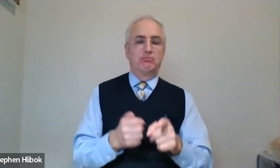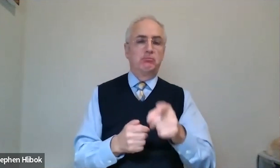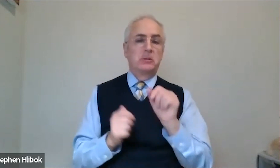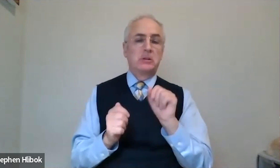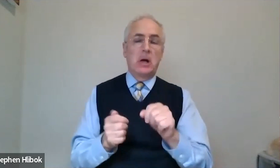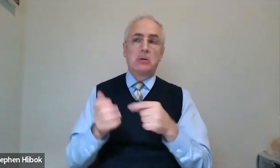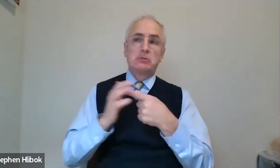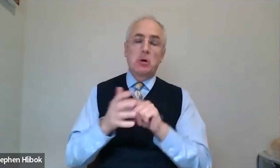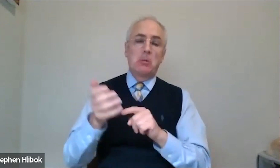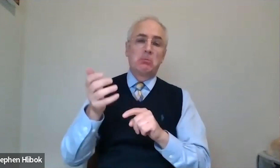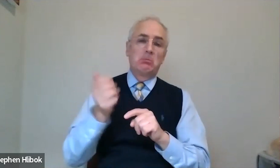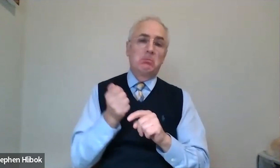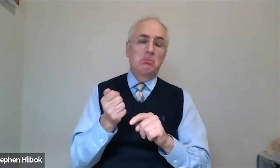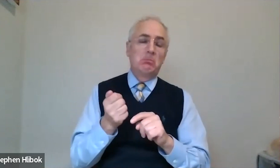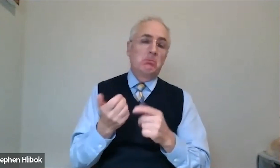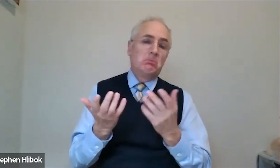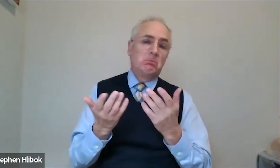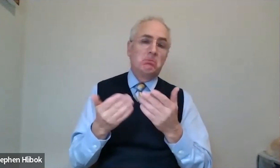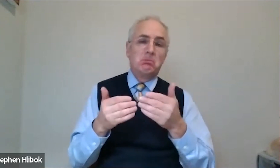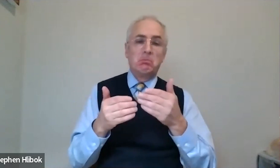account, it's called a distribution.